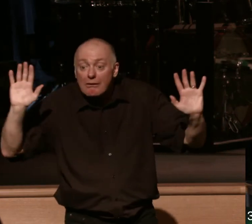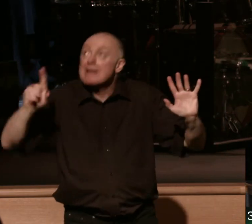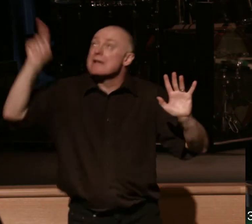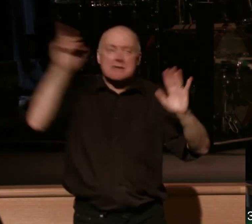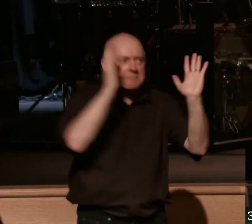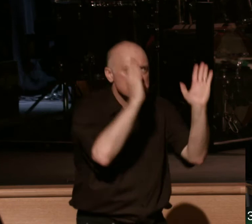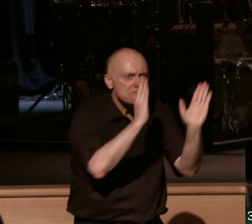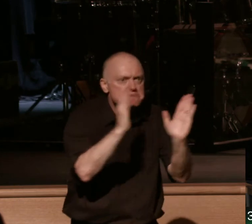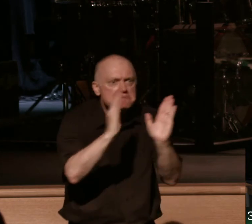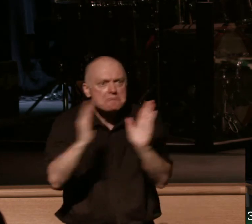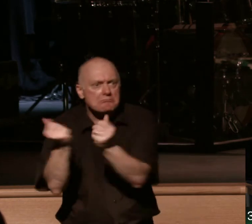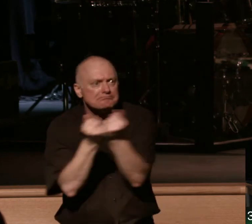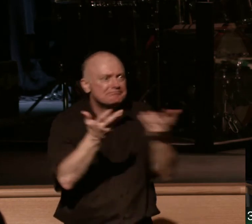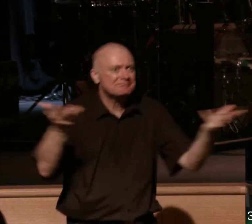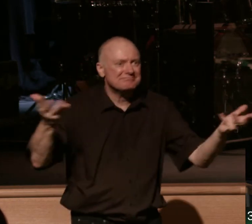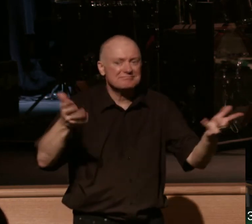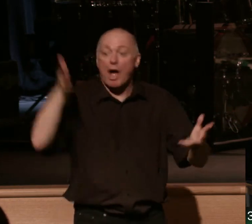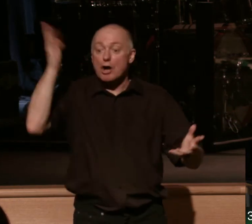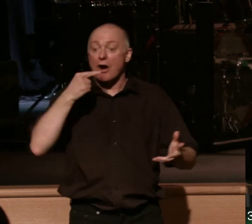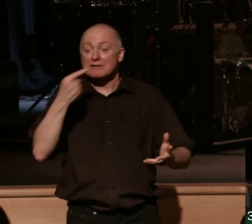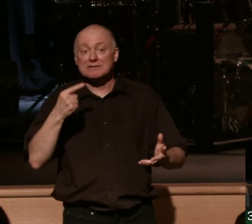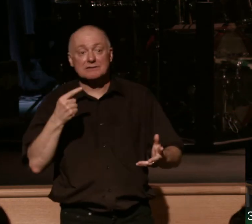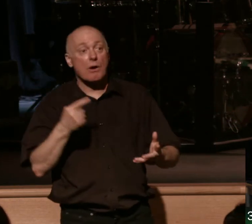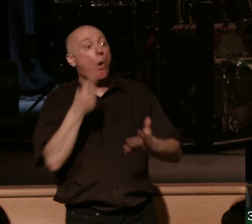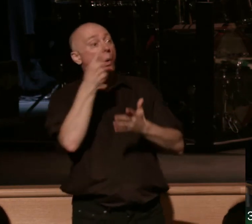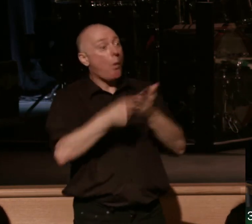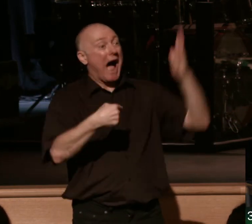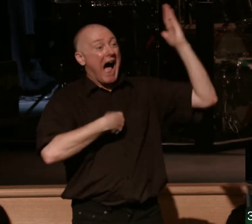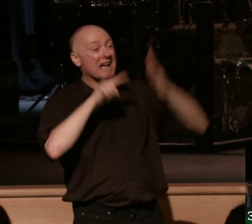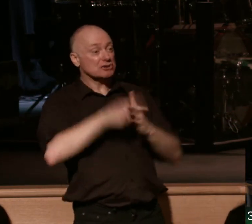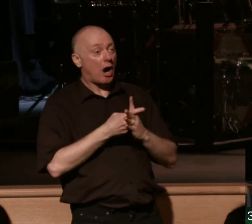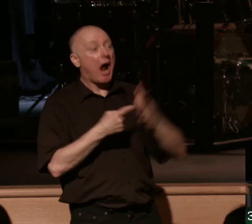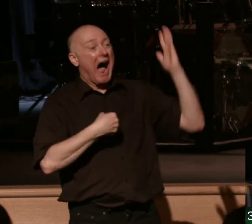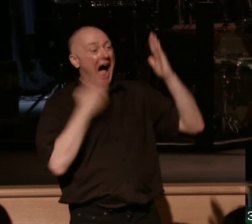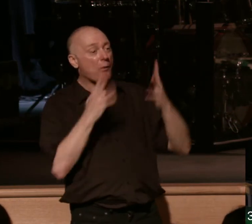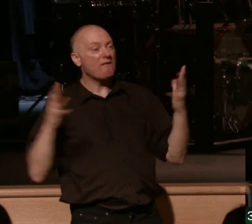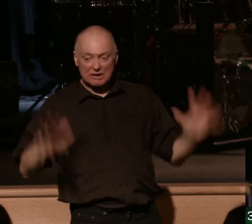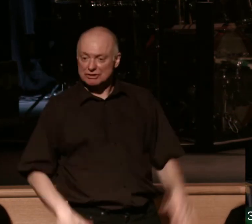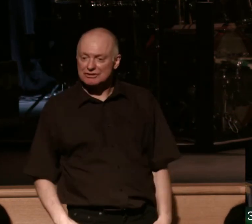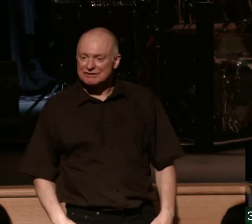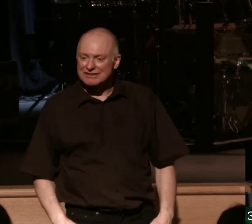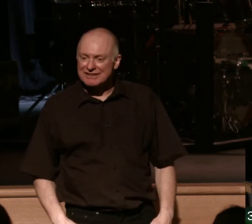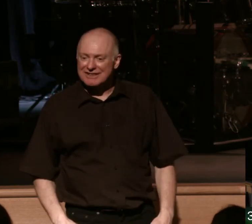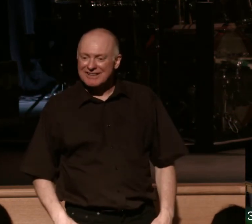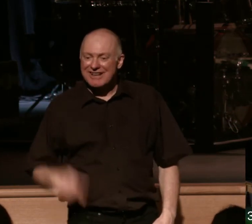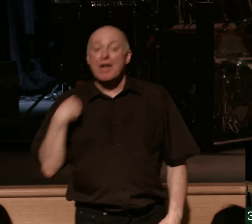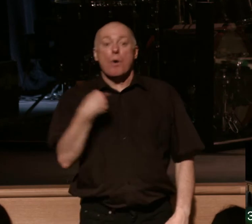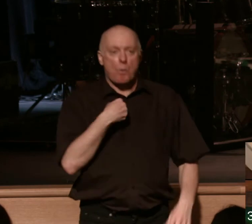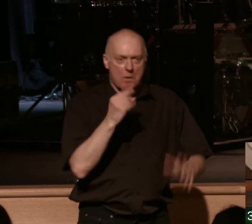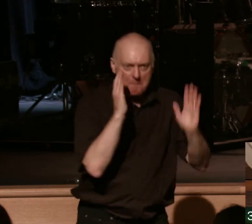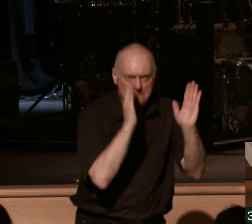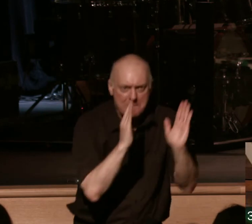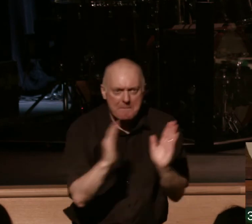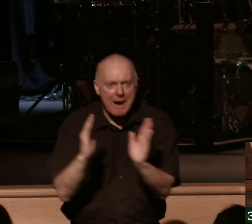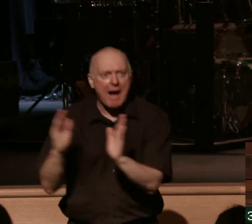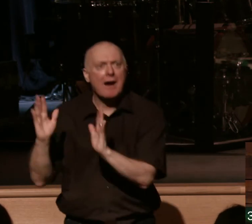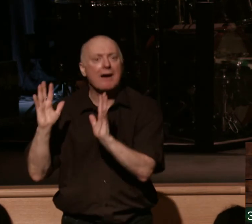all of this okay so God says what I start I finish okay so we are being prepared even through groaning by God